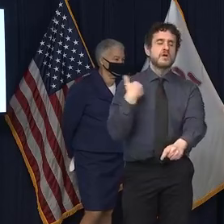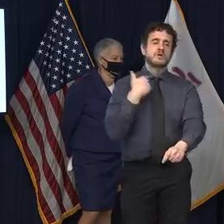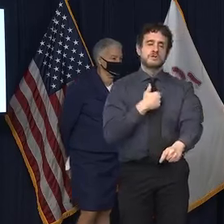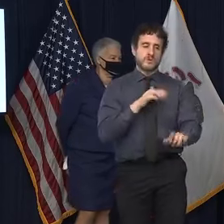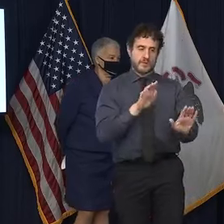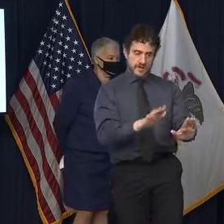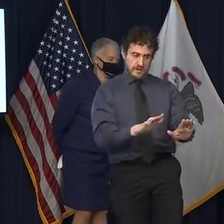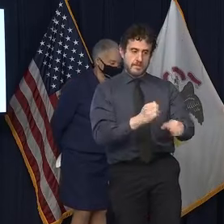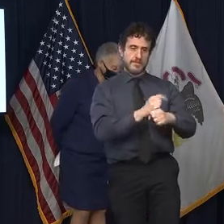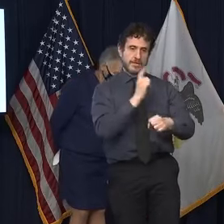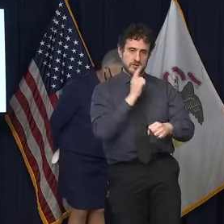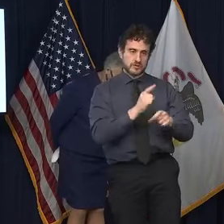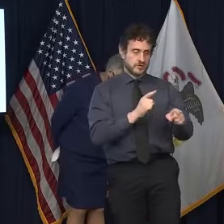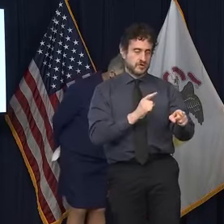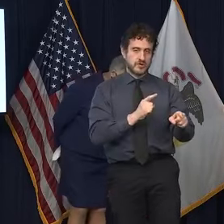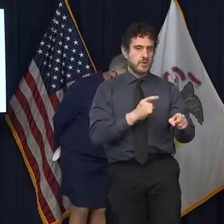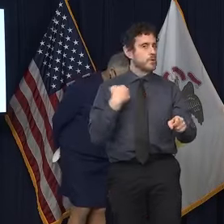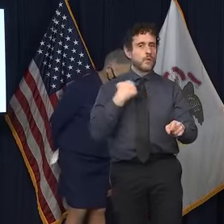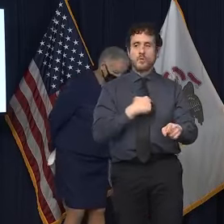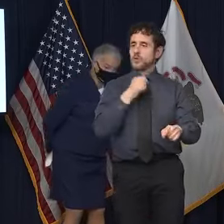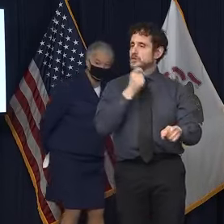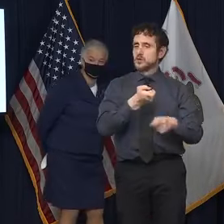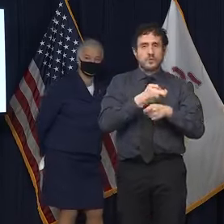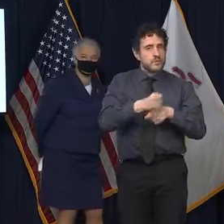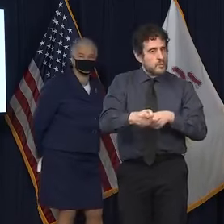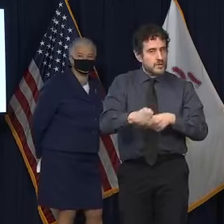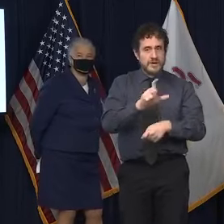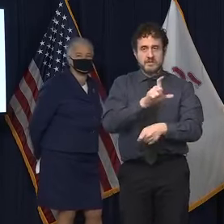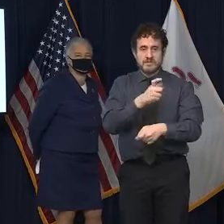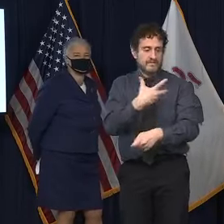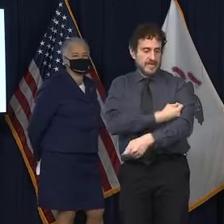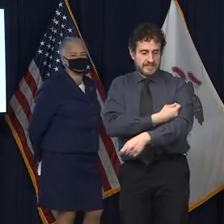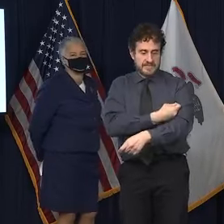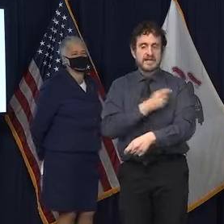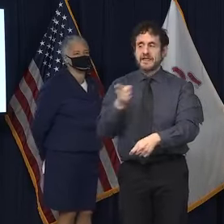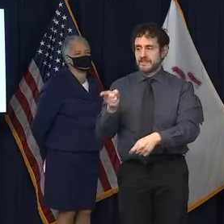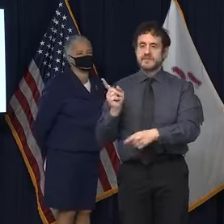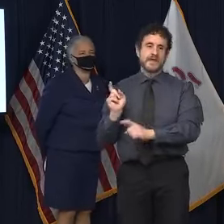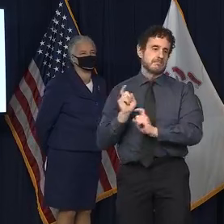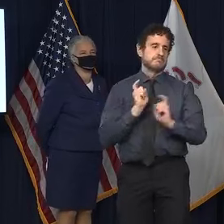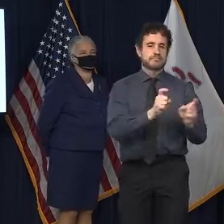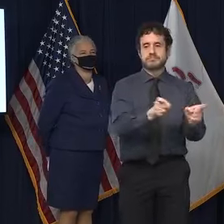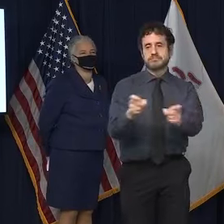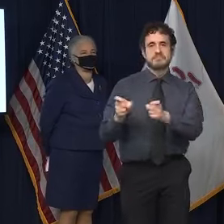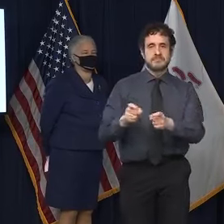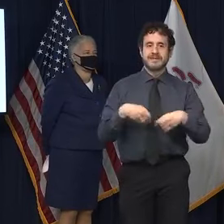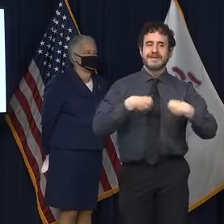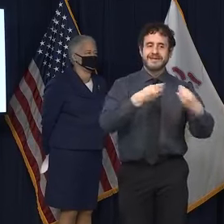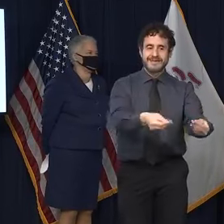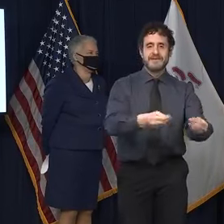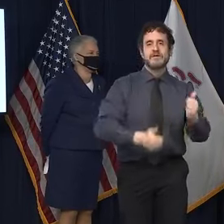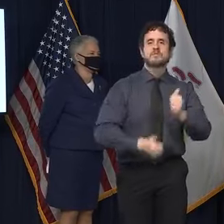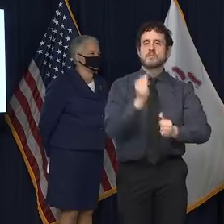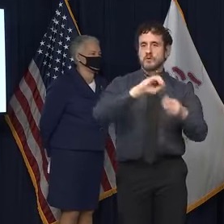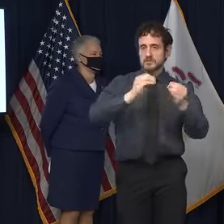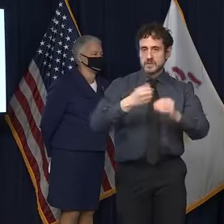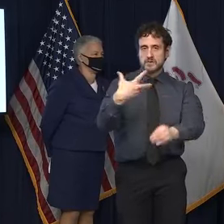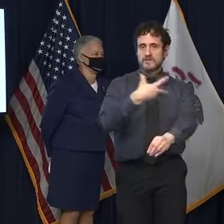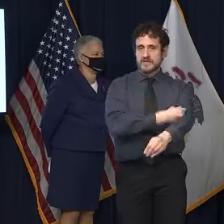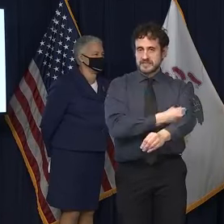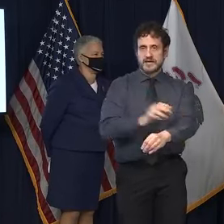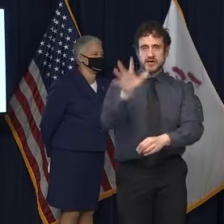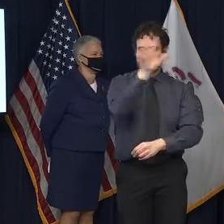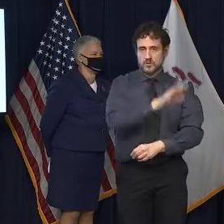that there is the least amount of spoilage and that there is the greatest number of vaccinations that are given all across the